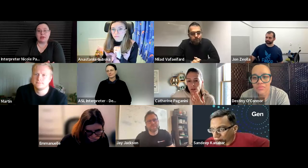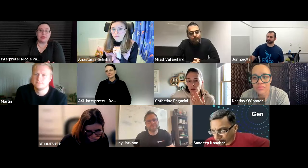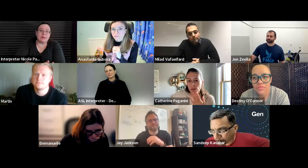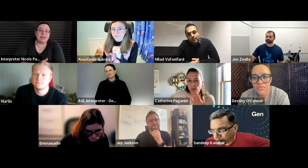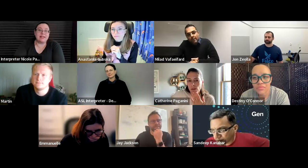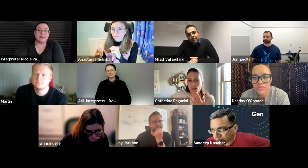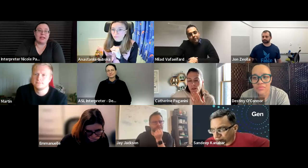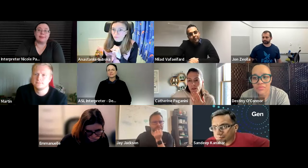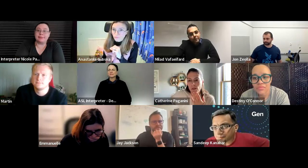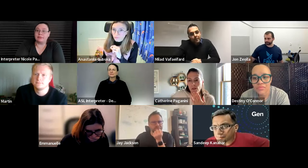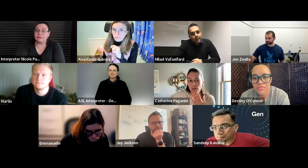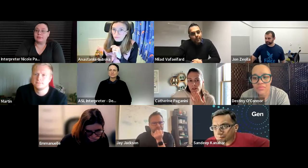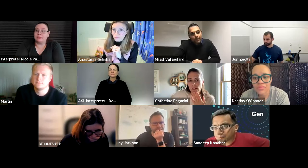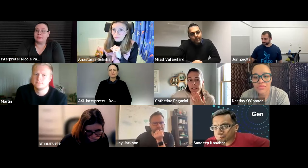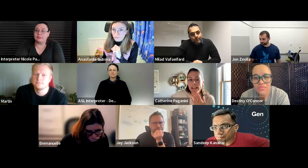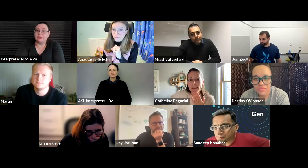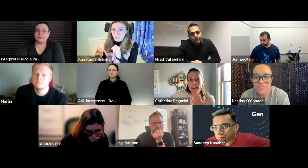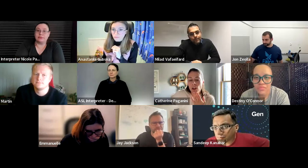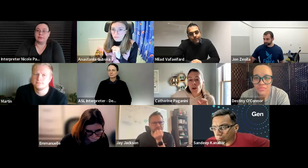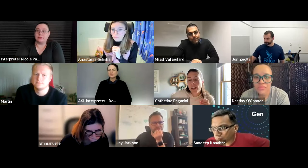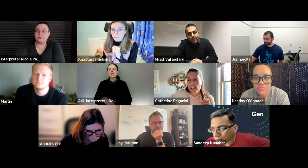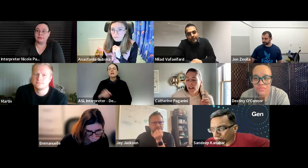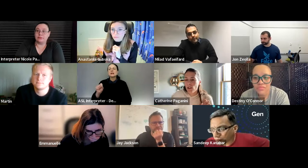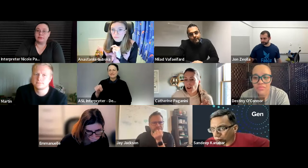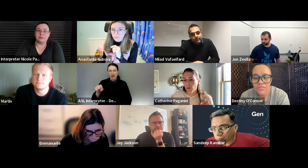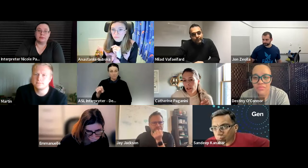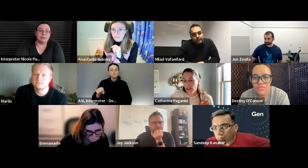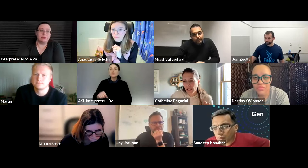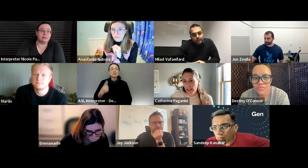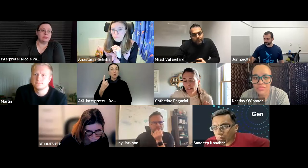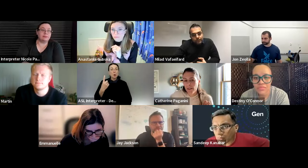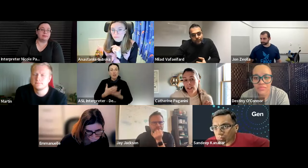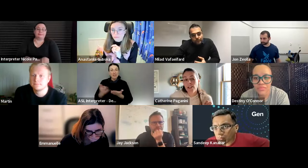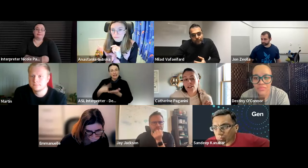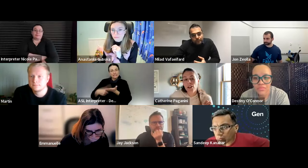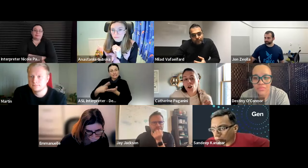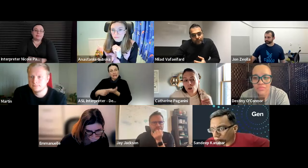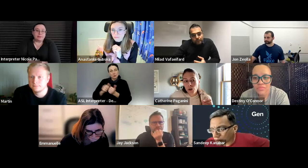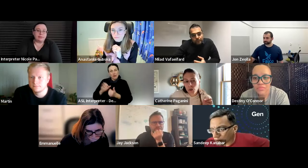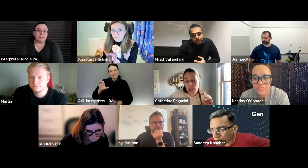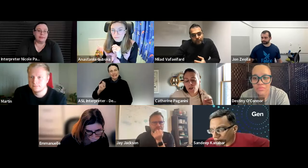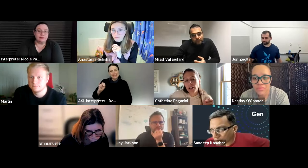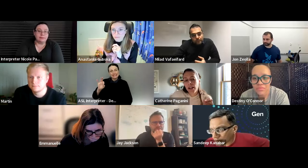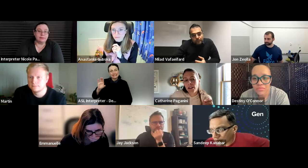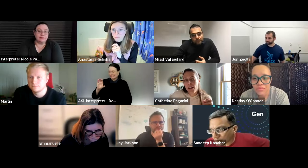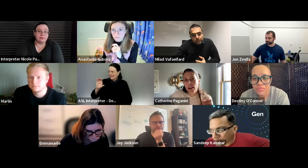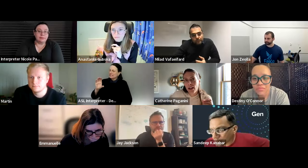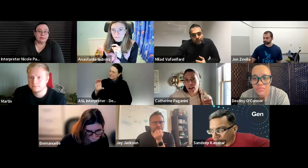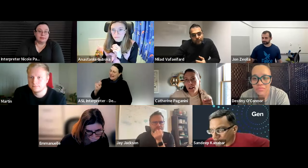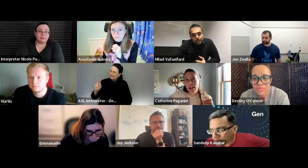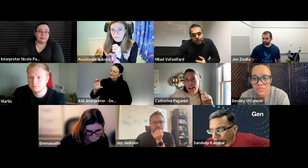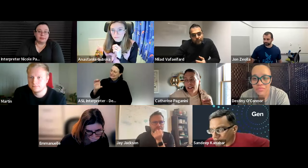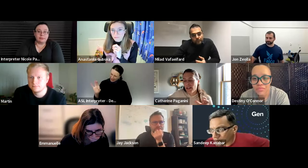kind of tools can be put in place for me yeah so one thing that i talked with the cncf is could we create